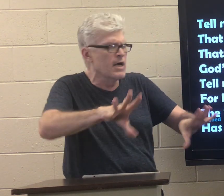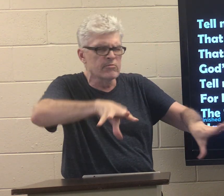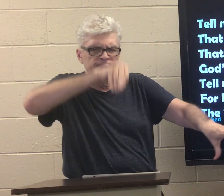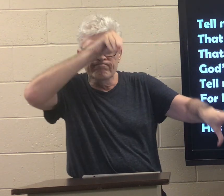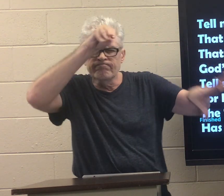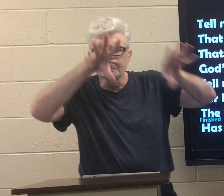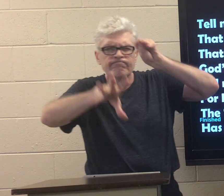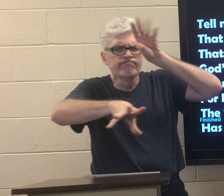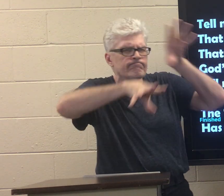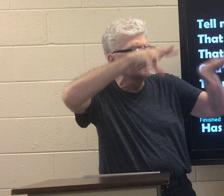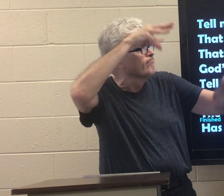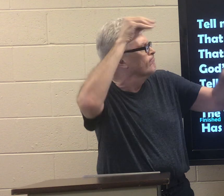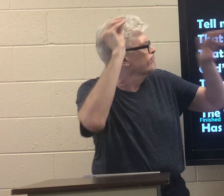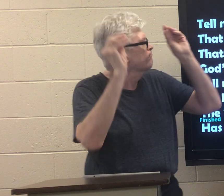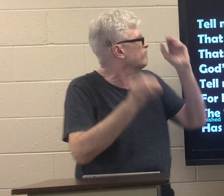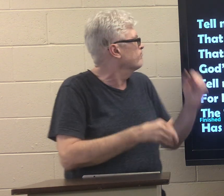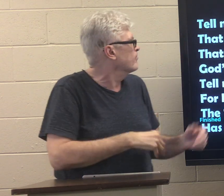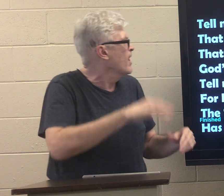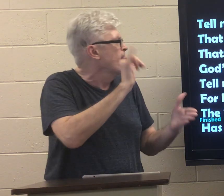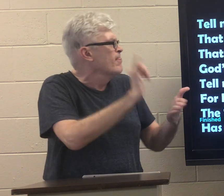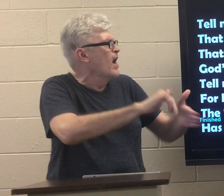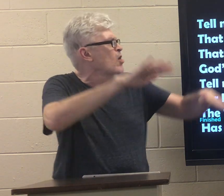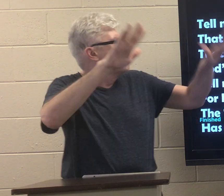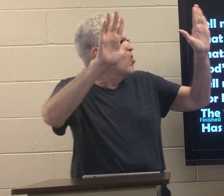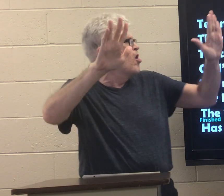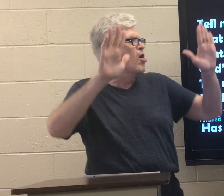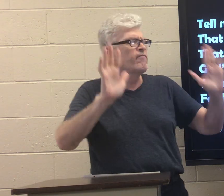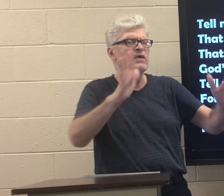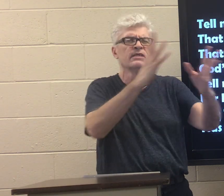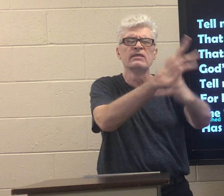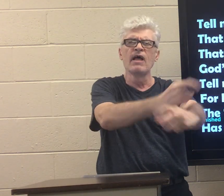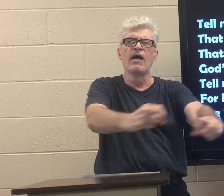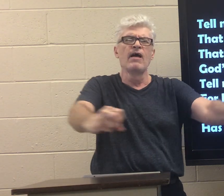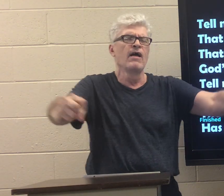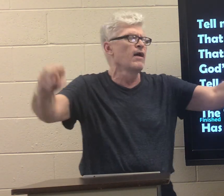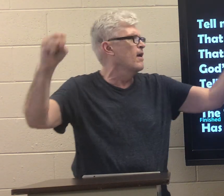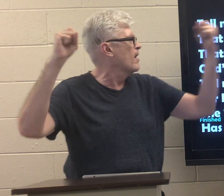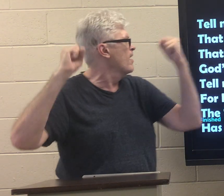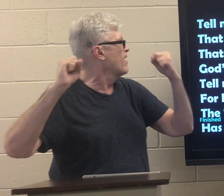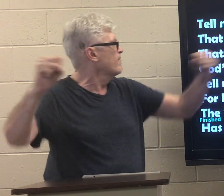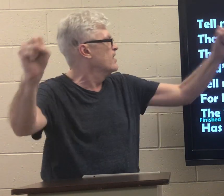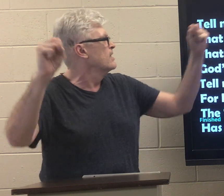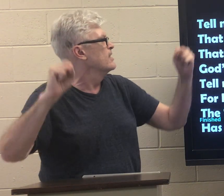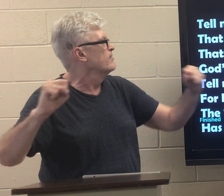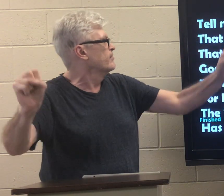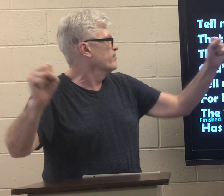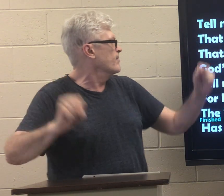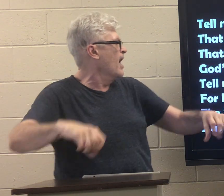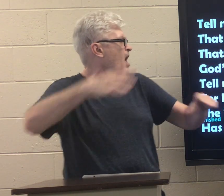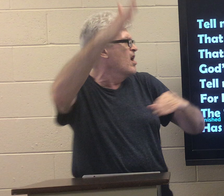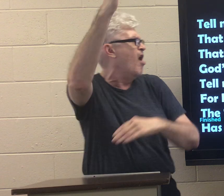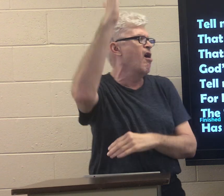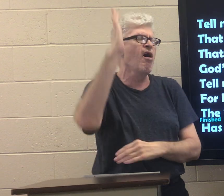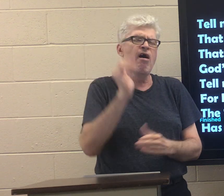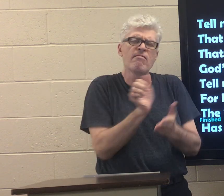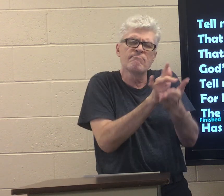might take it in, that wonderful redemption, God's